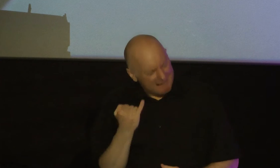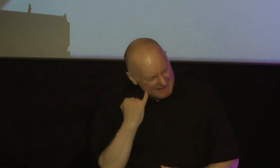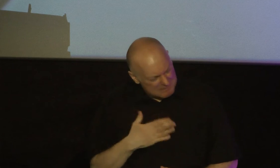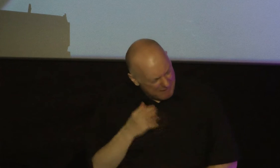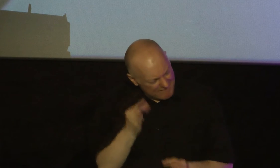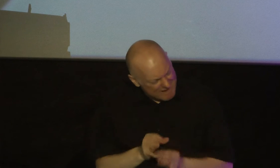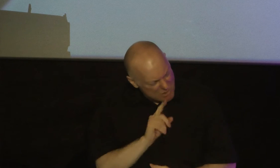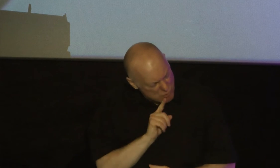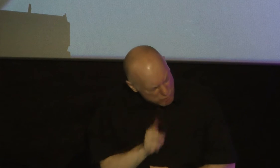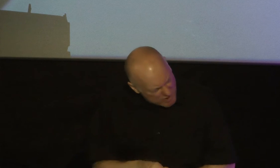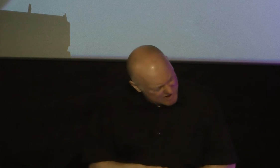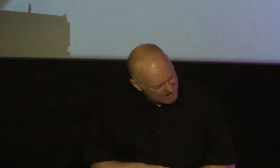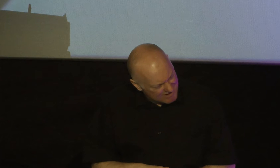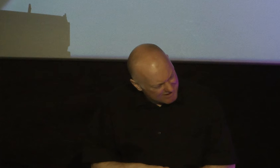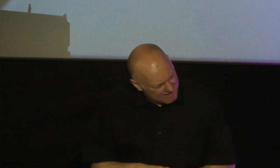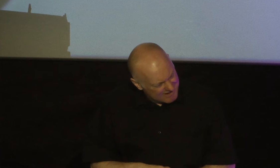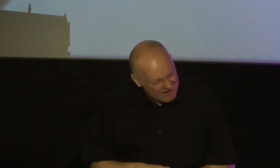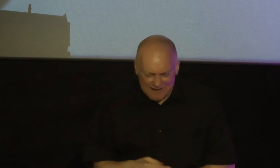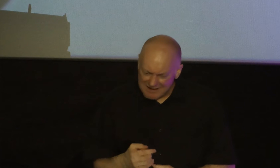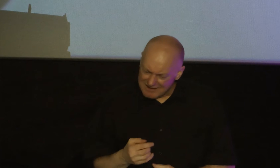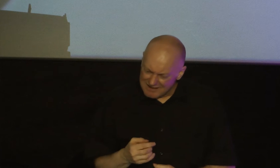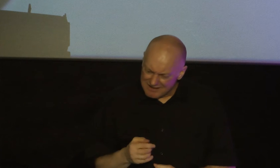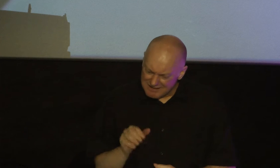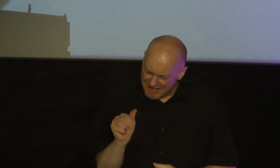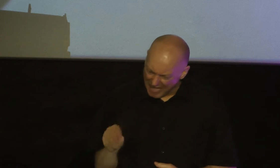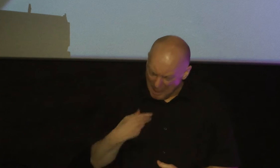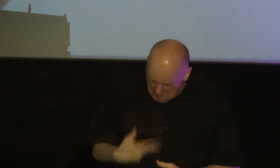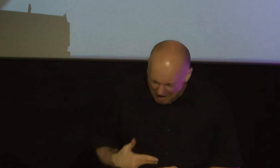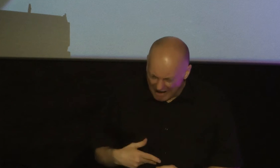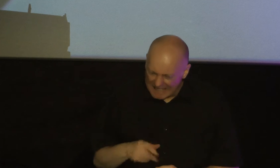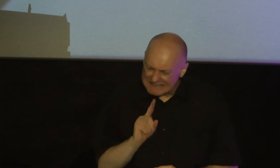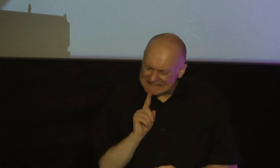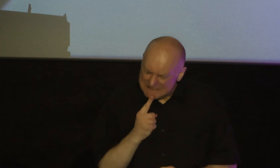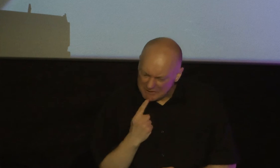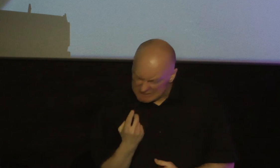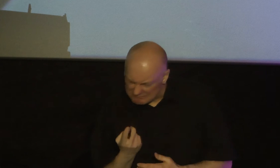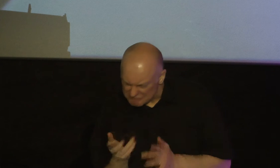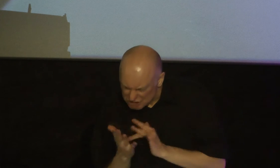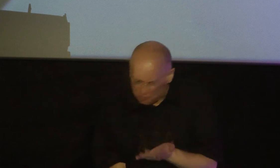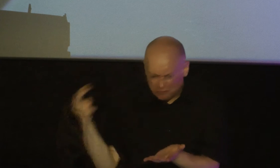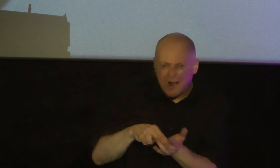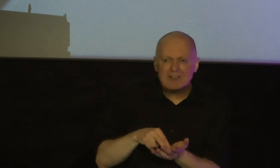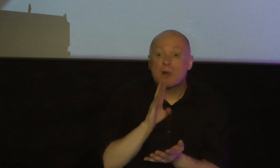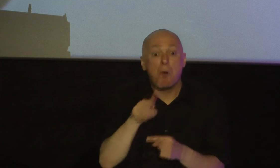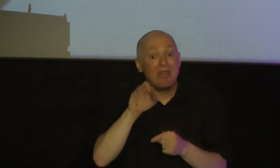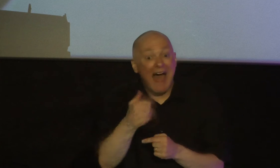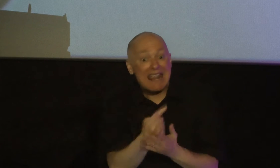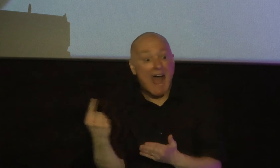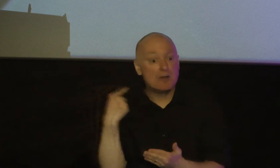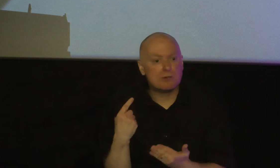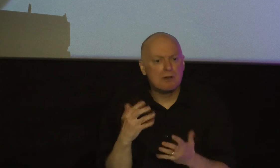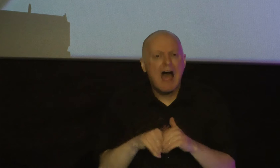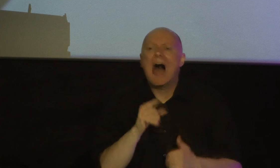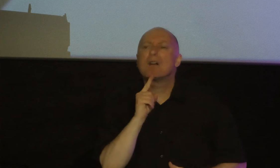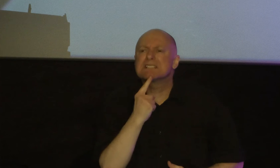how serious am i about this risen savior we talked about last week how serious am i